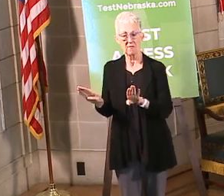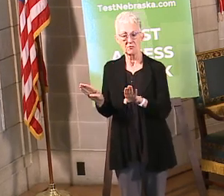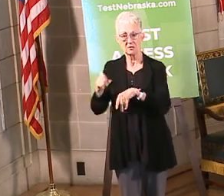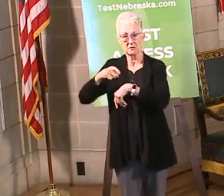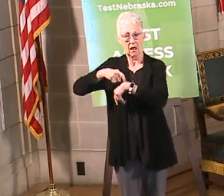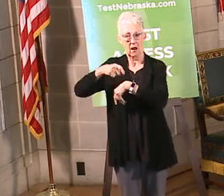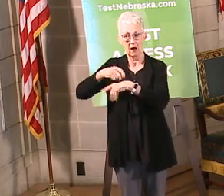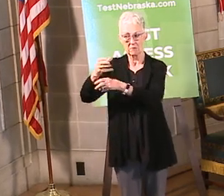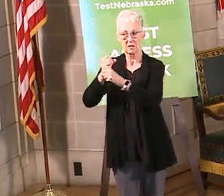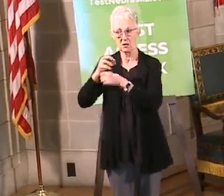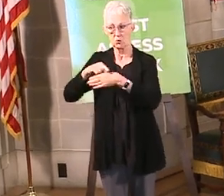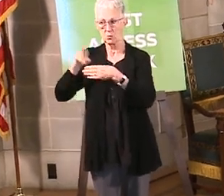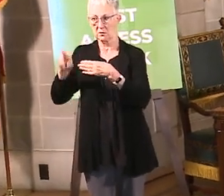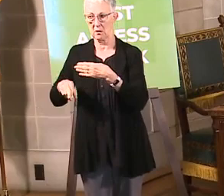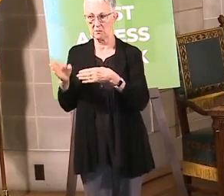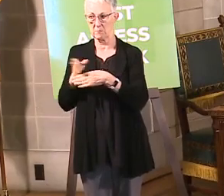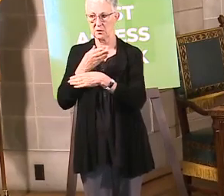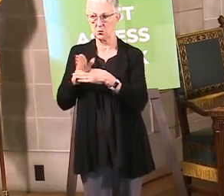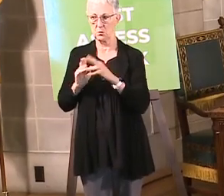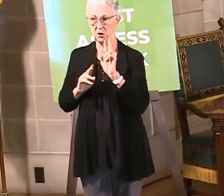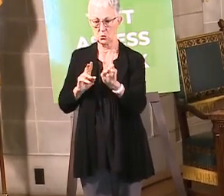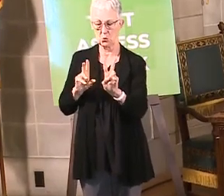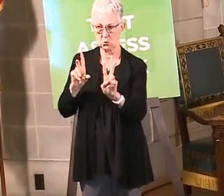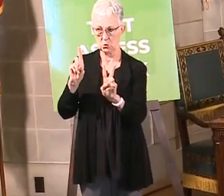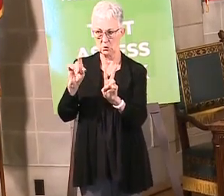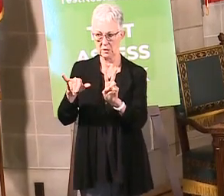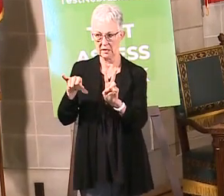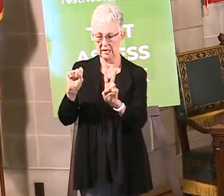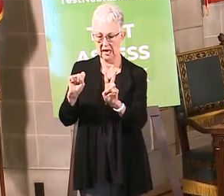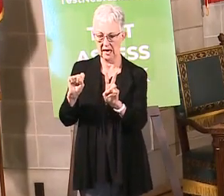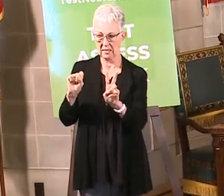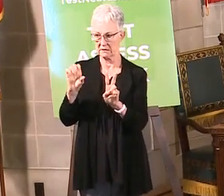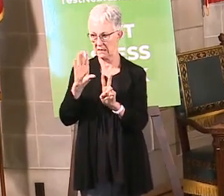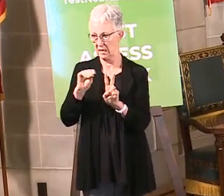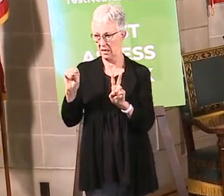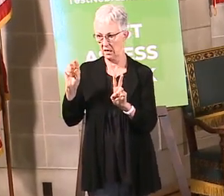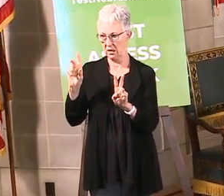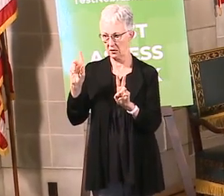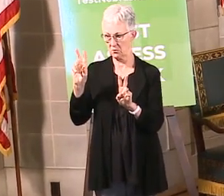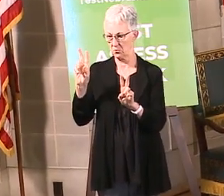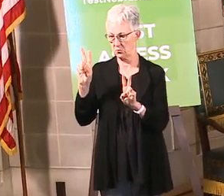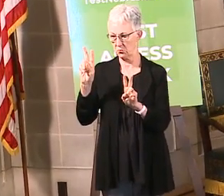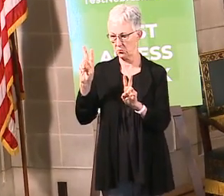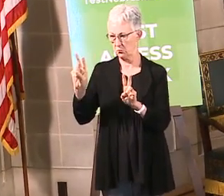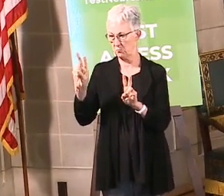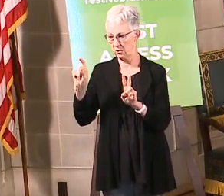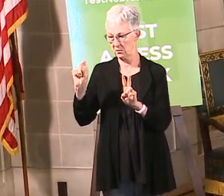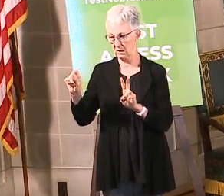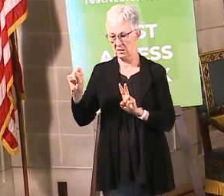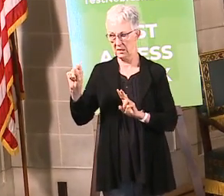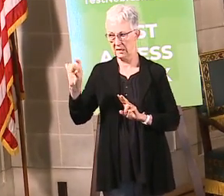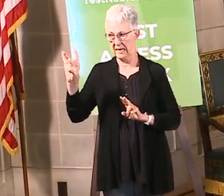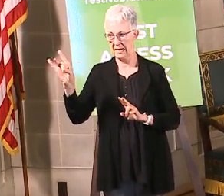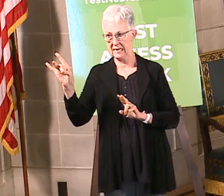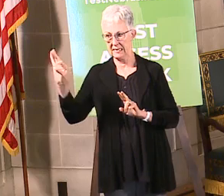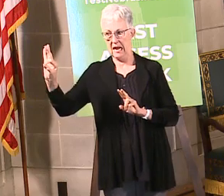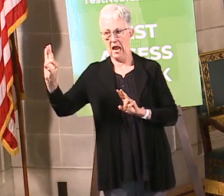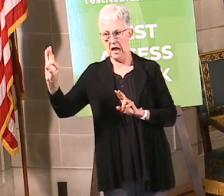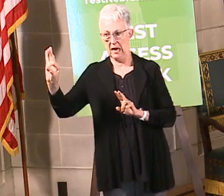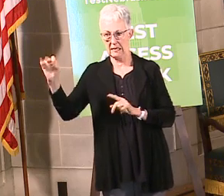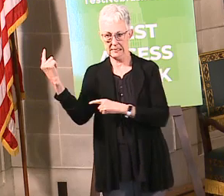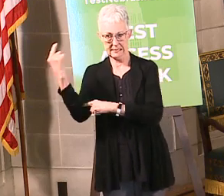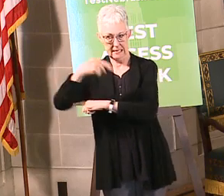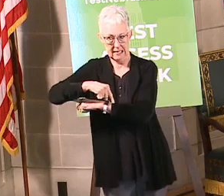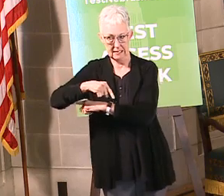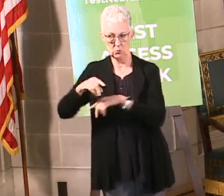or the average turnaround time, for our public health labs and the private commercial labs and so forth, the hospital labs, is 2.89 days,